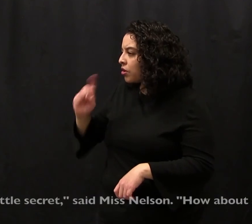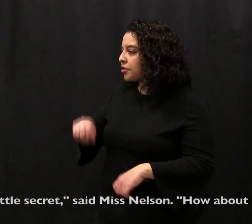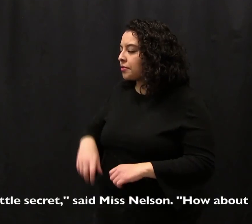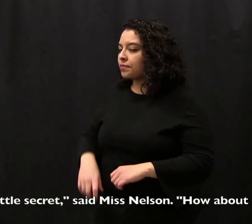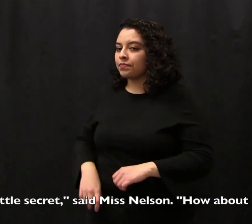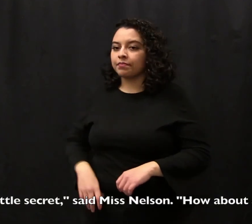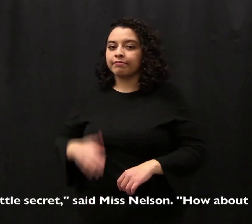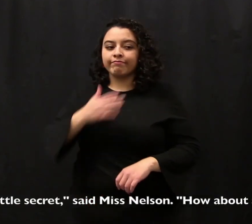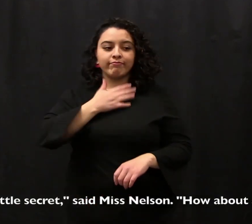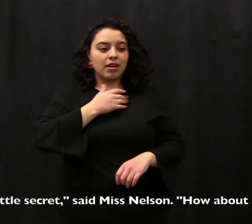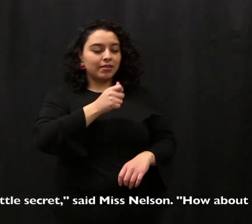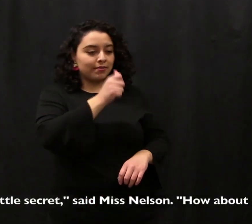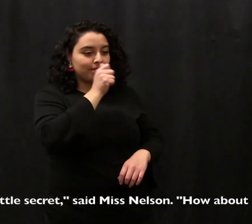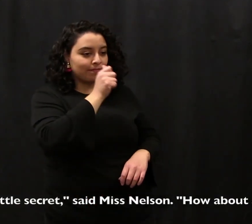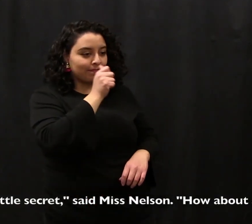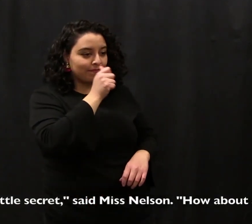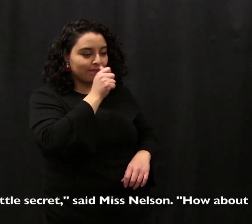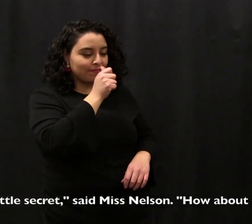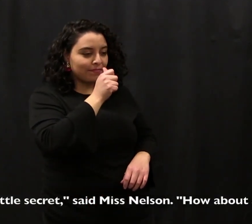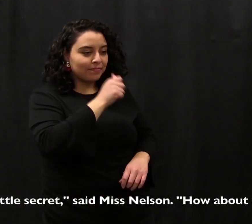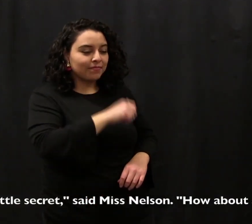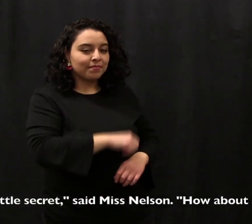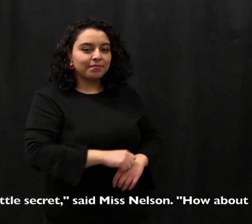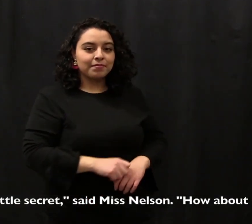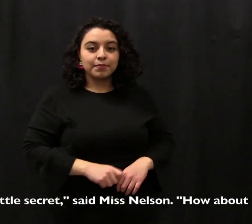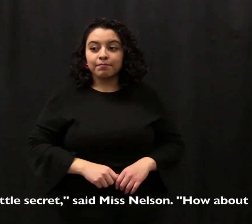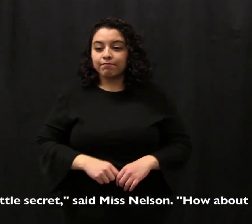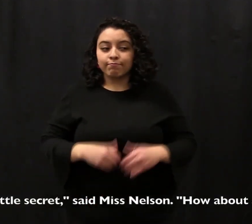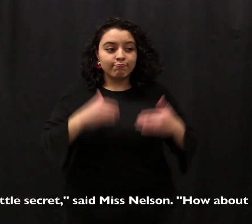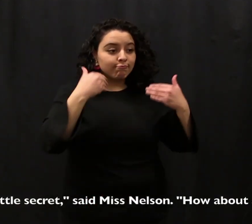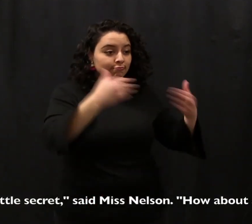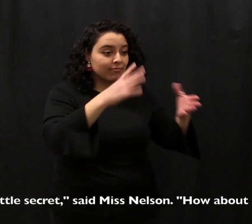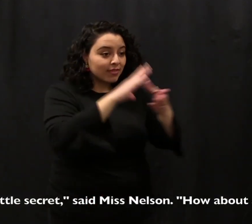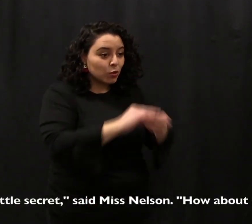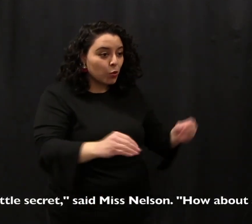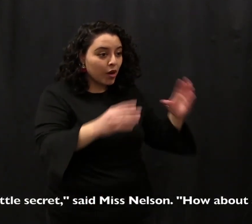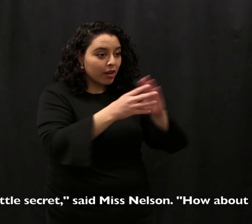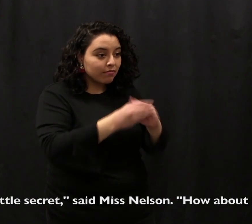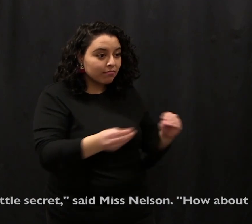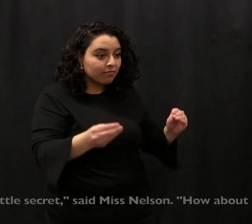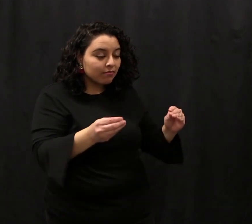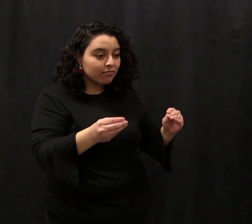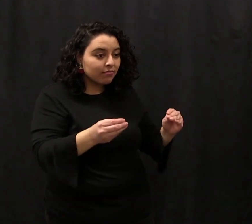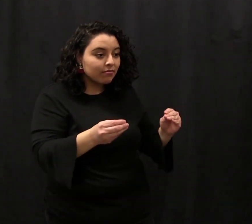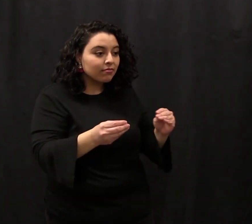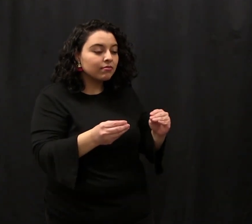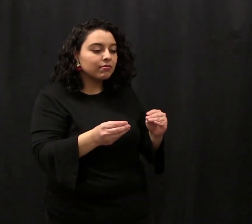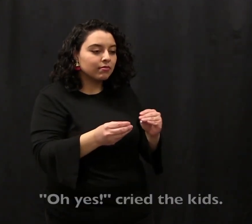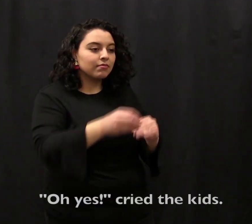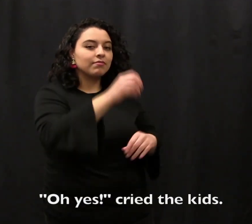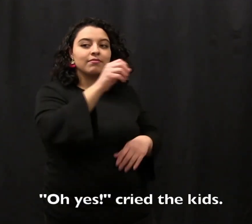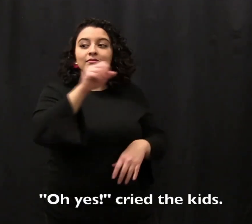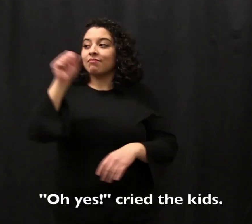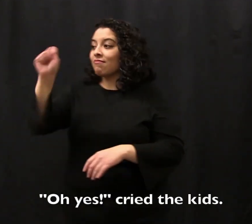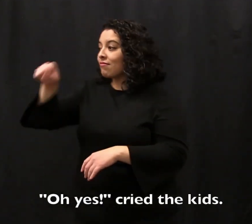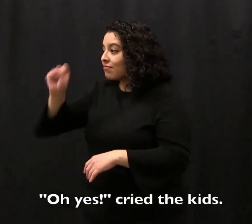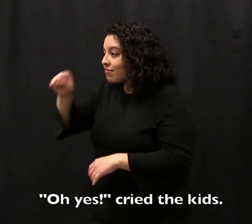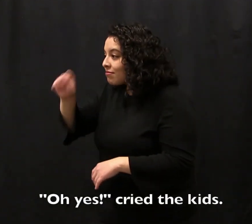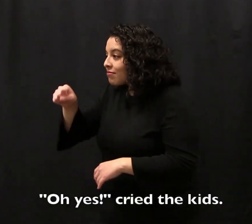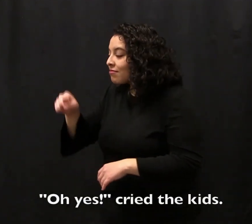That's my little secret, said Miss Nelson. How about story hour? Oh, yes, cried the kids.